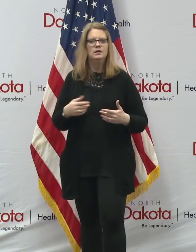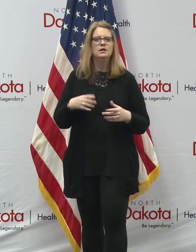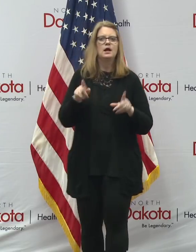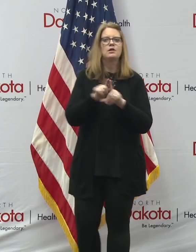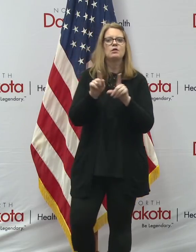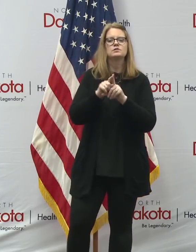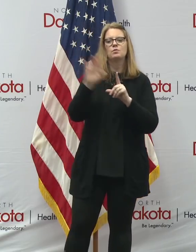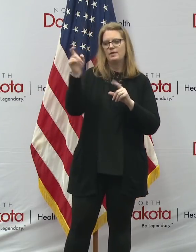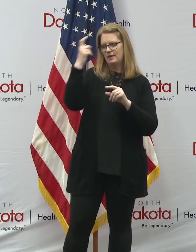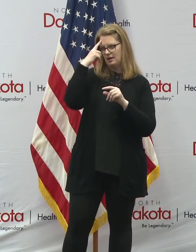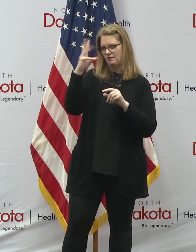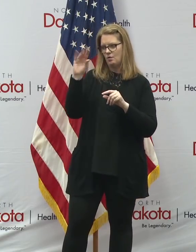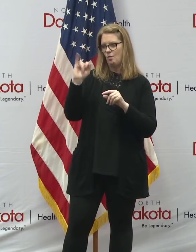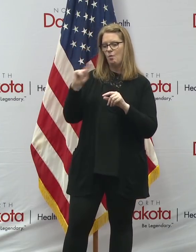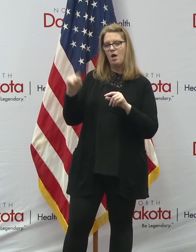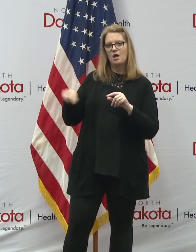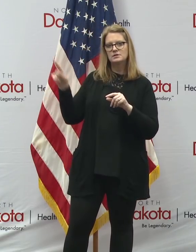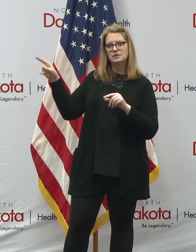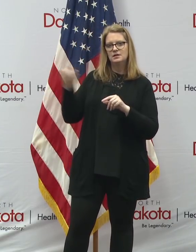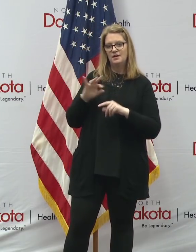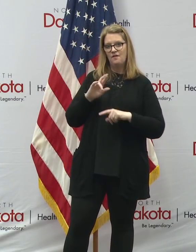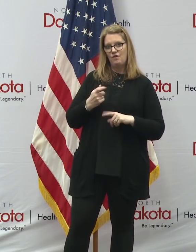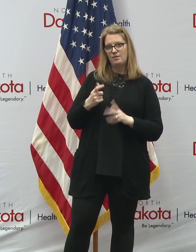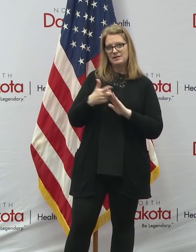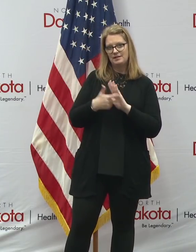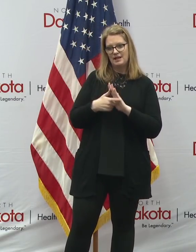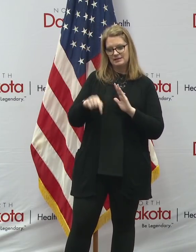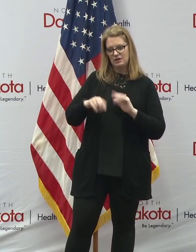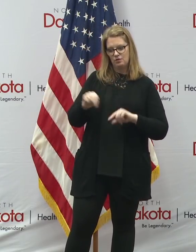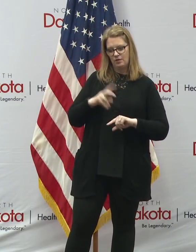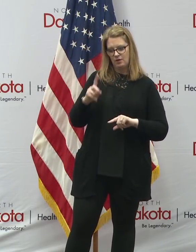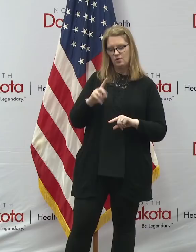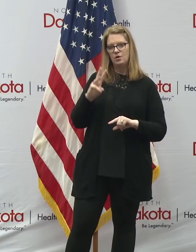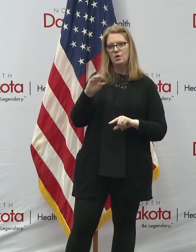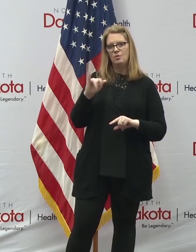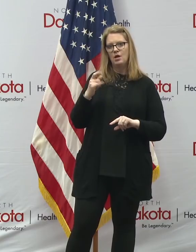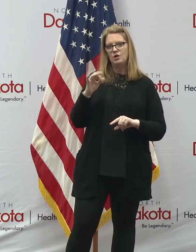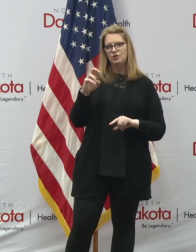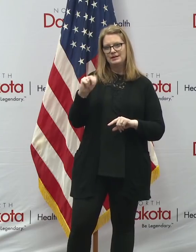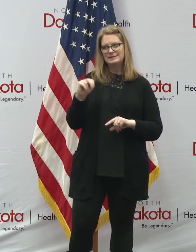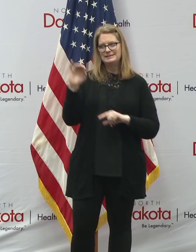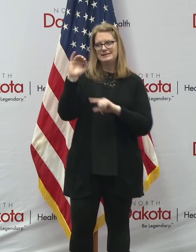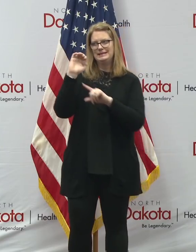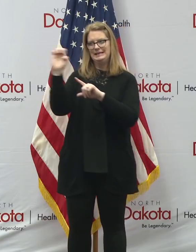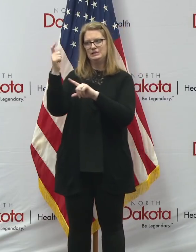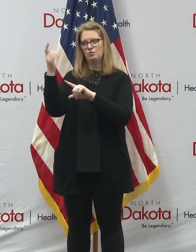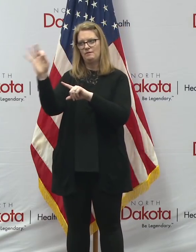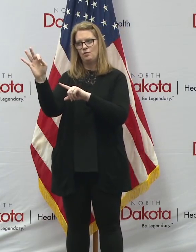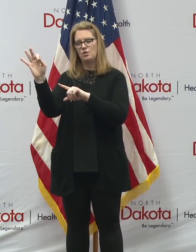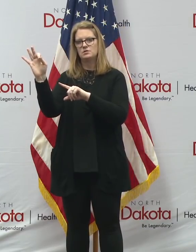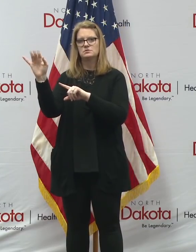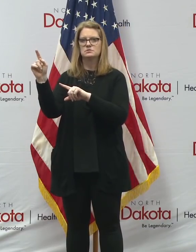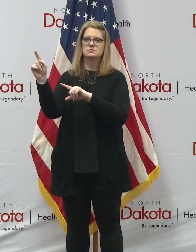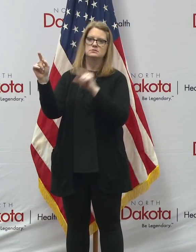pharmacy laws are in North Dakota, Walgreens and East Grand Forks and in